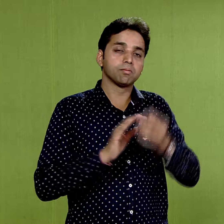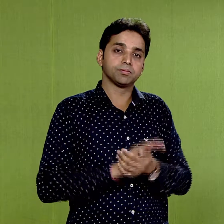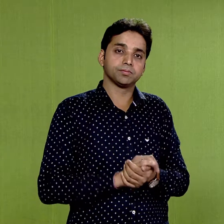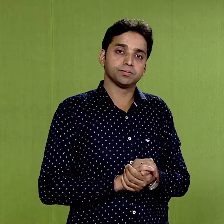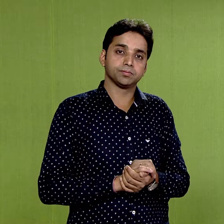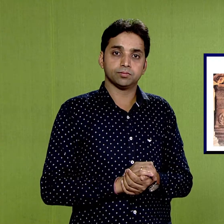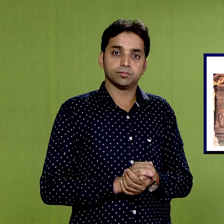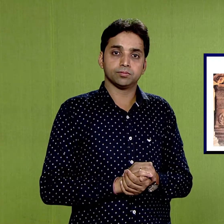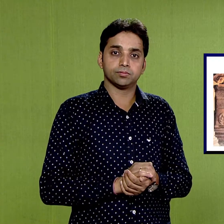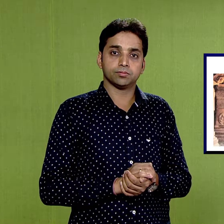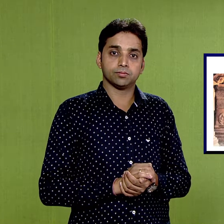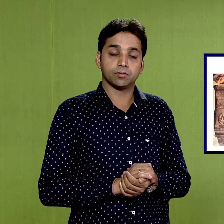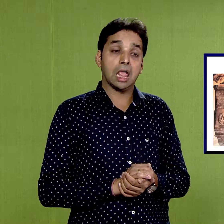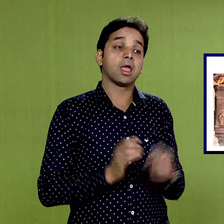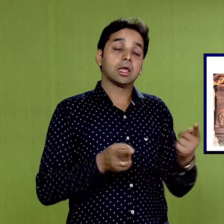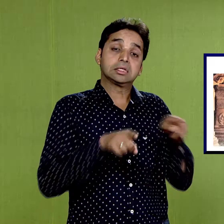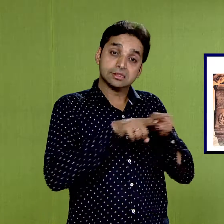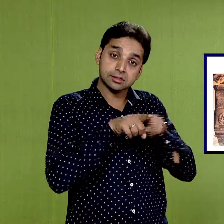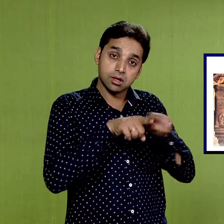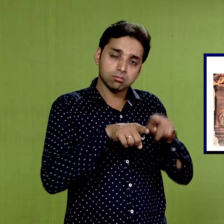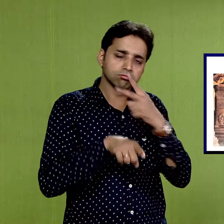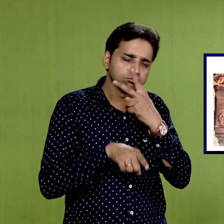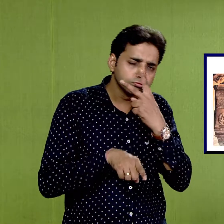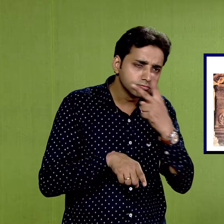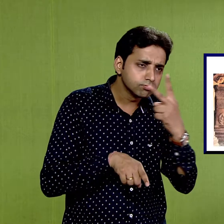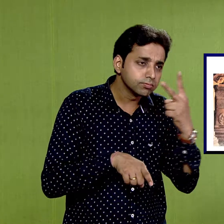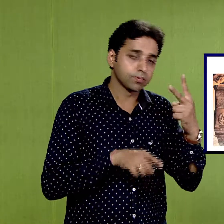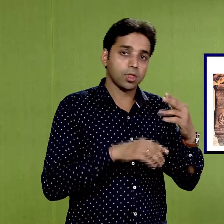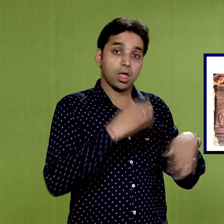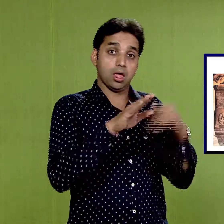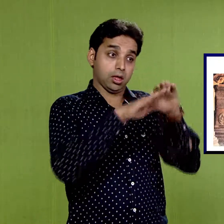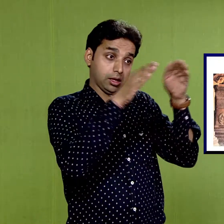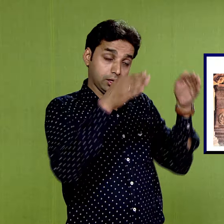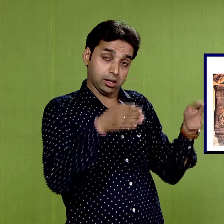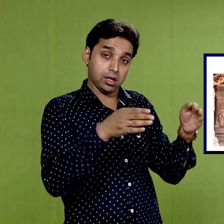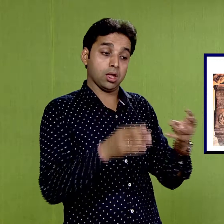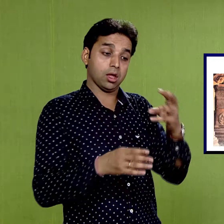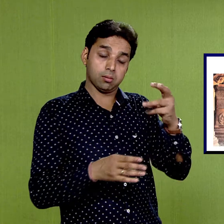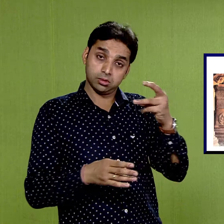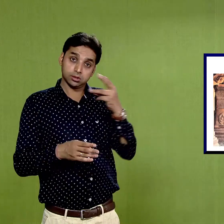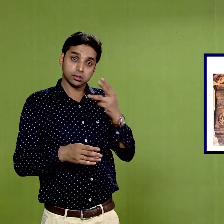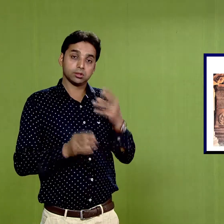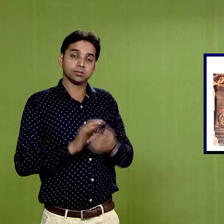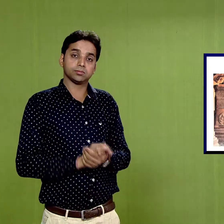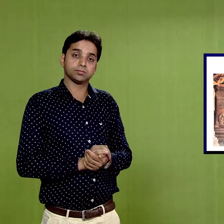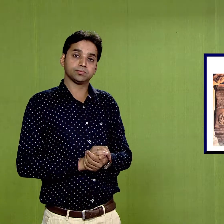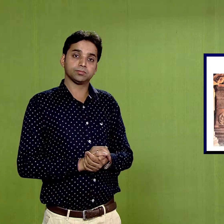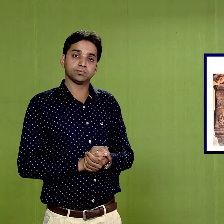example can be seen in cave 3 at a place